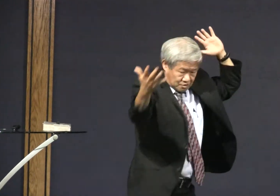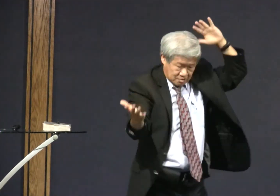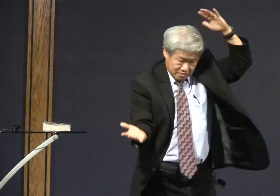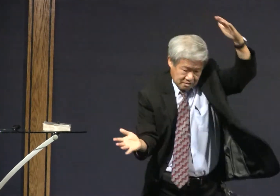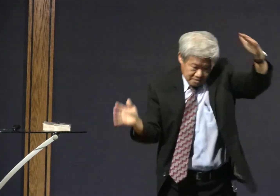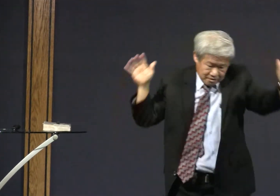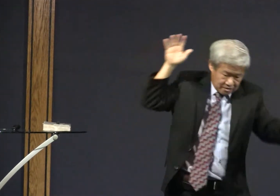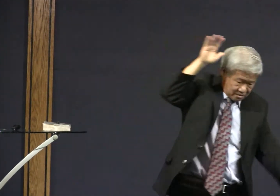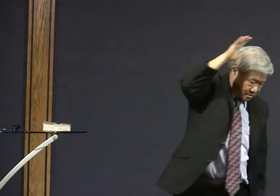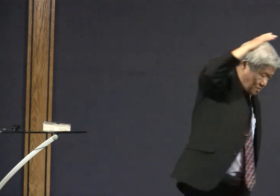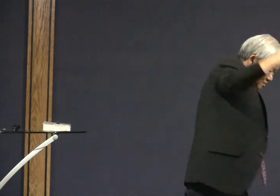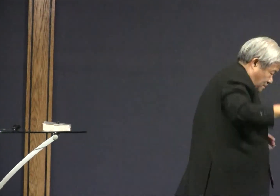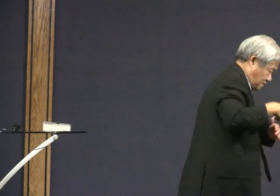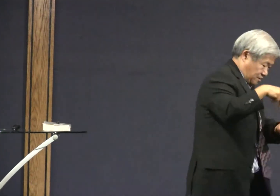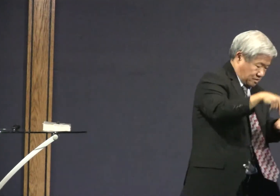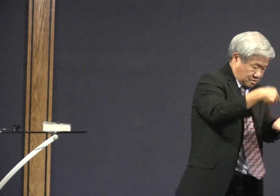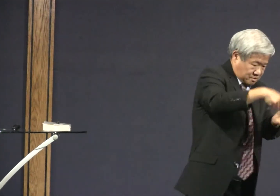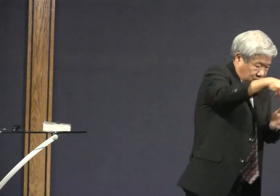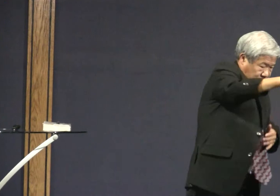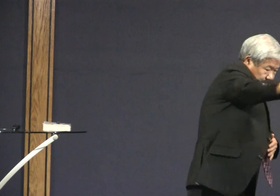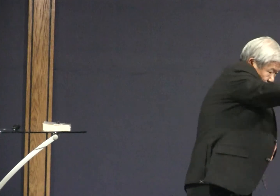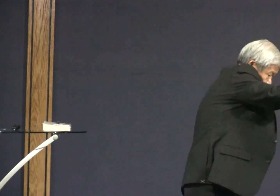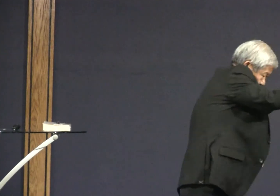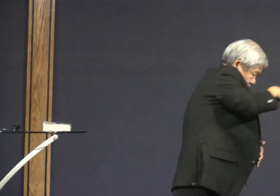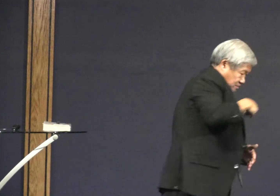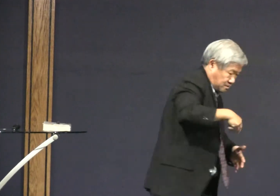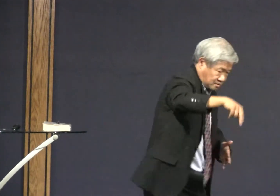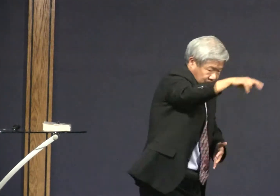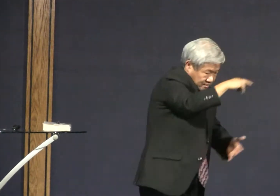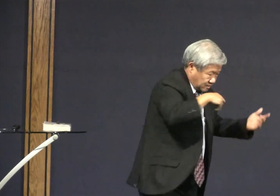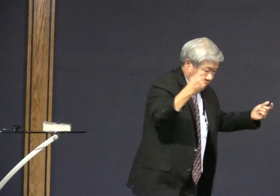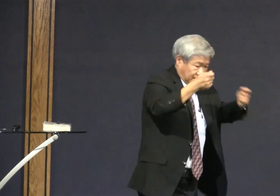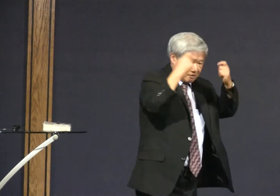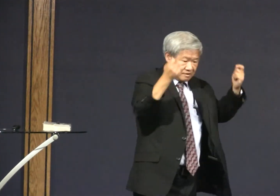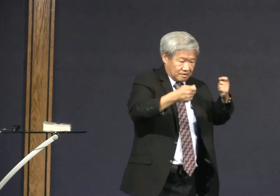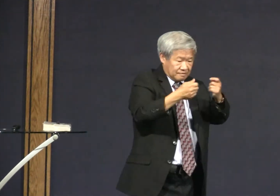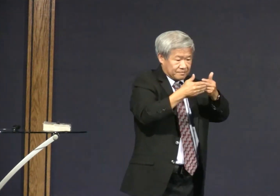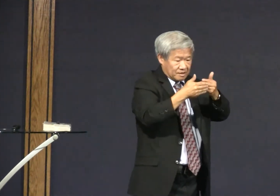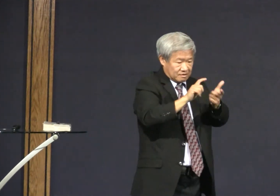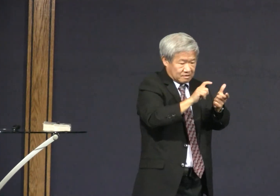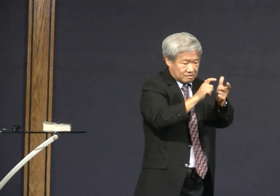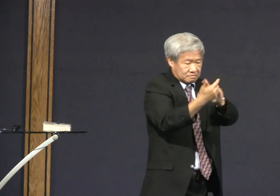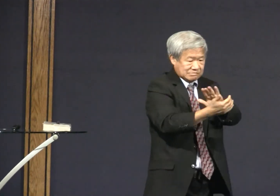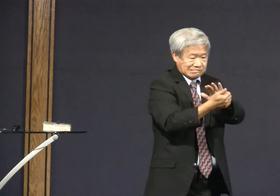and they would build bonfires and they would dance around the fire and celebrate